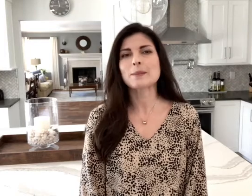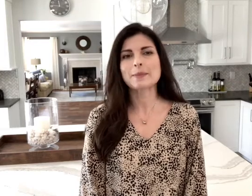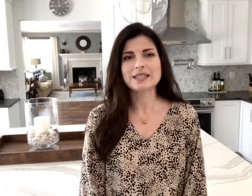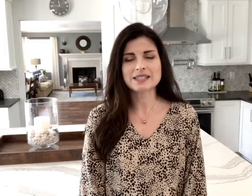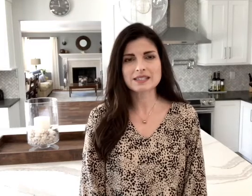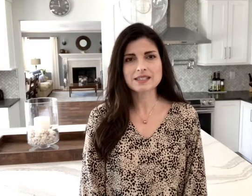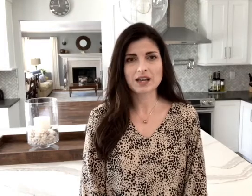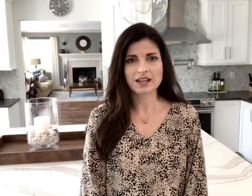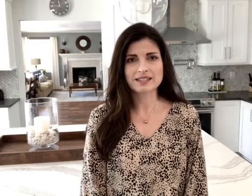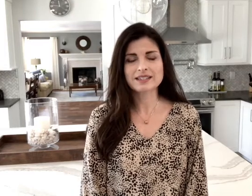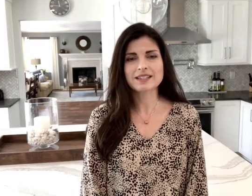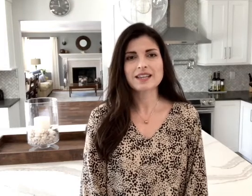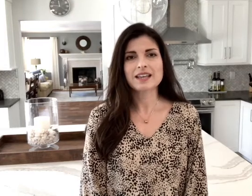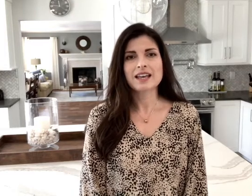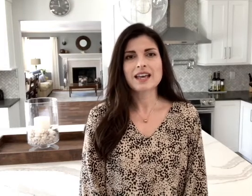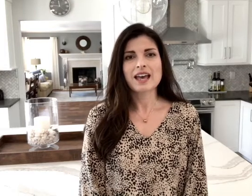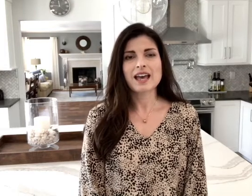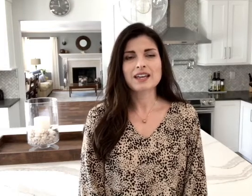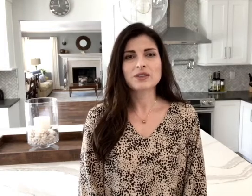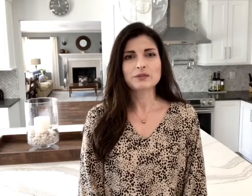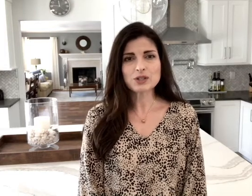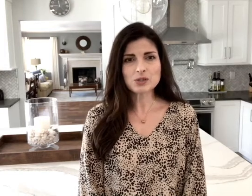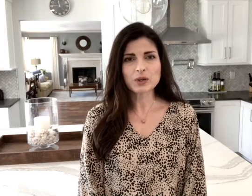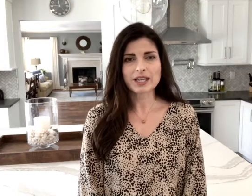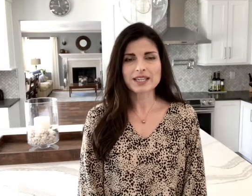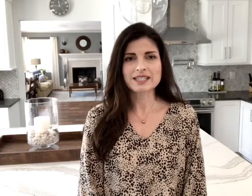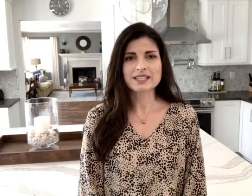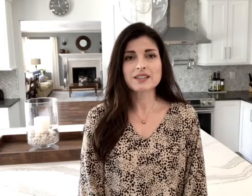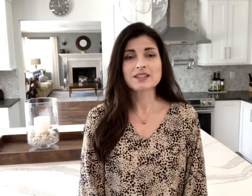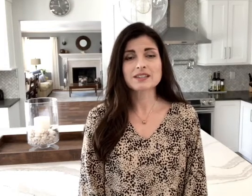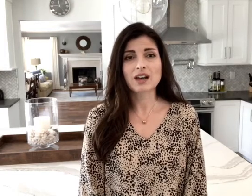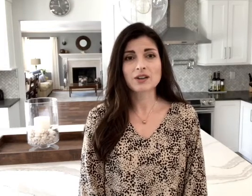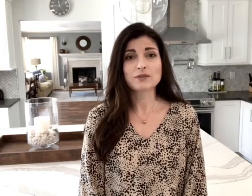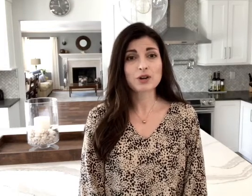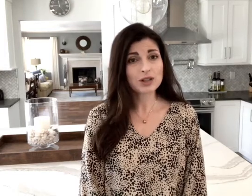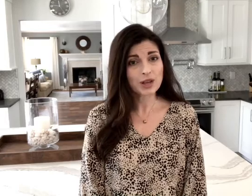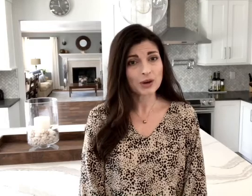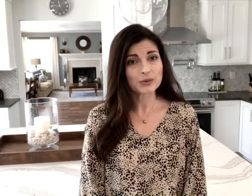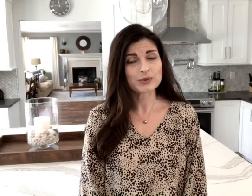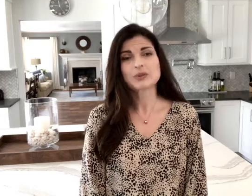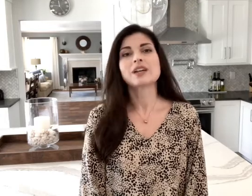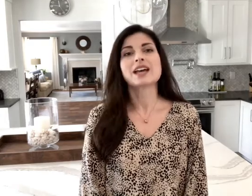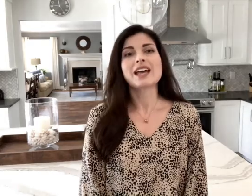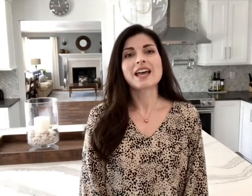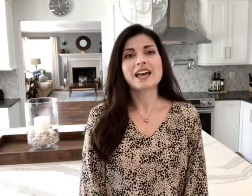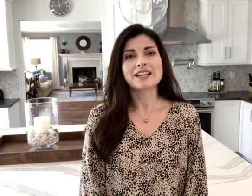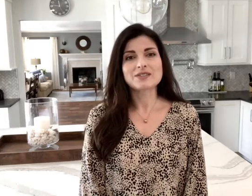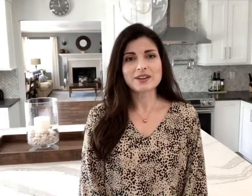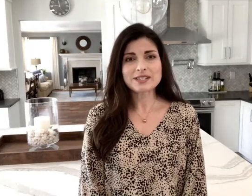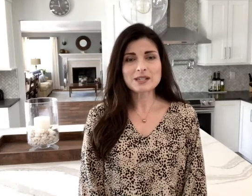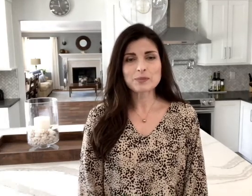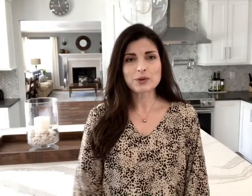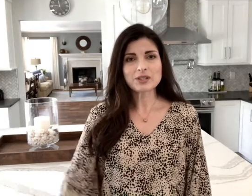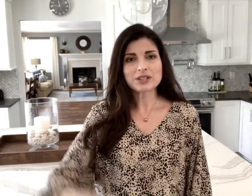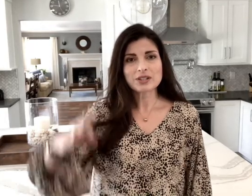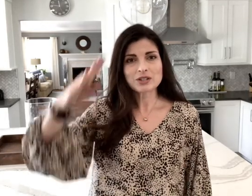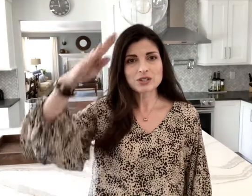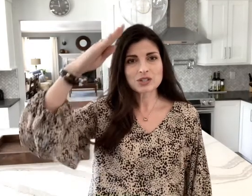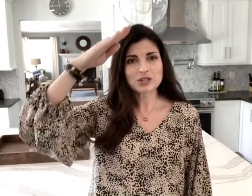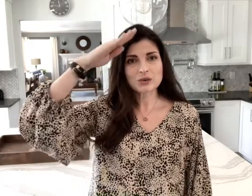basic signs and the first one is the sign for hello and it's very simple. You're just going